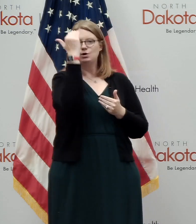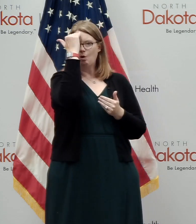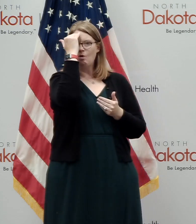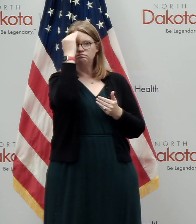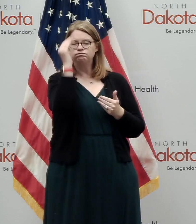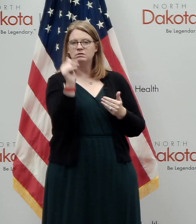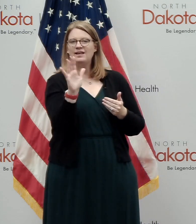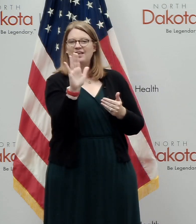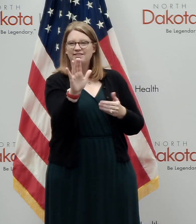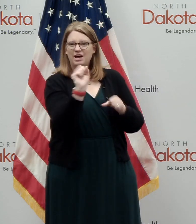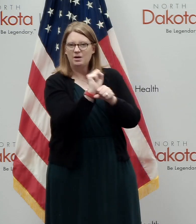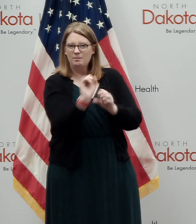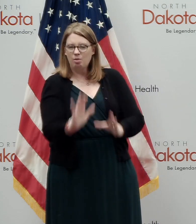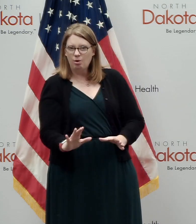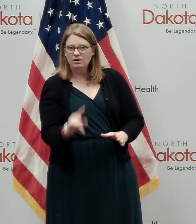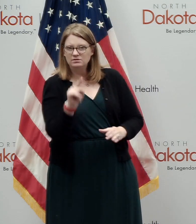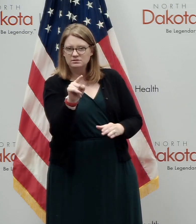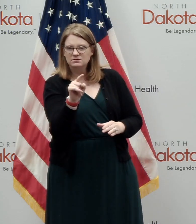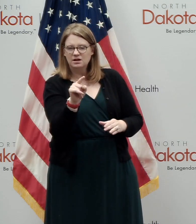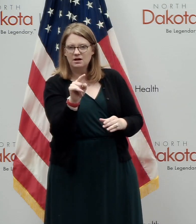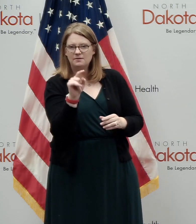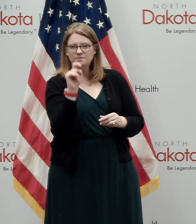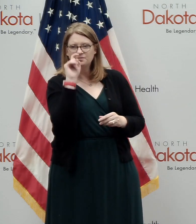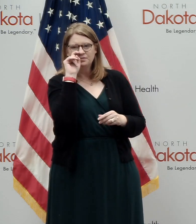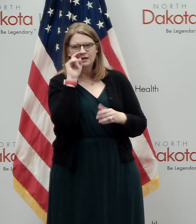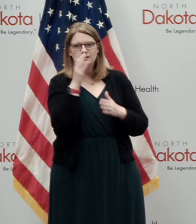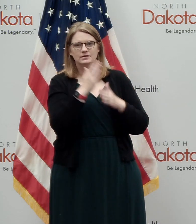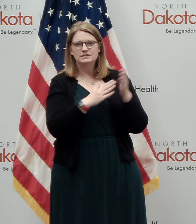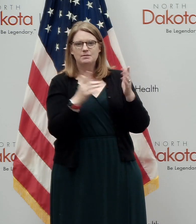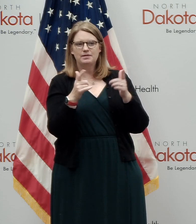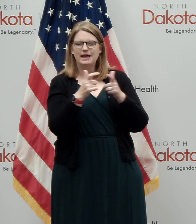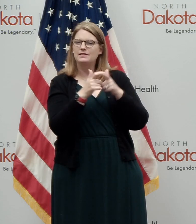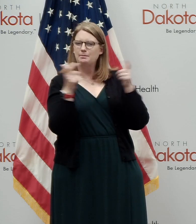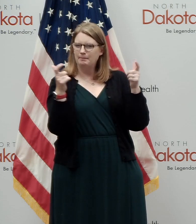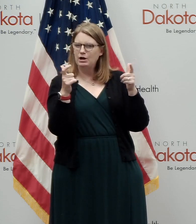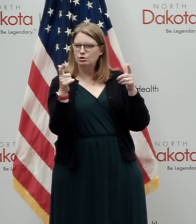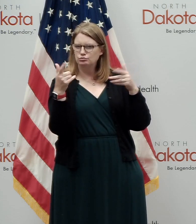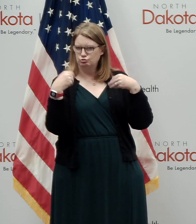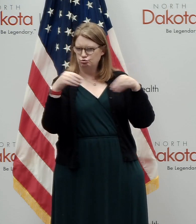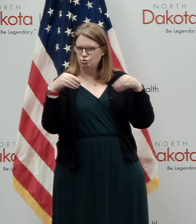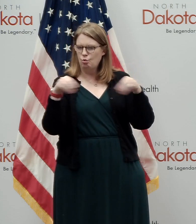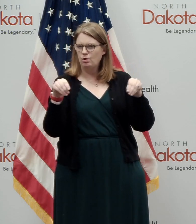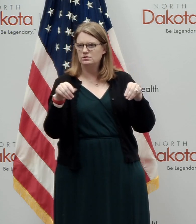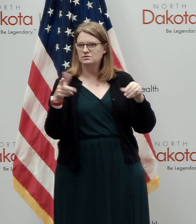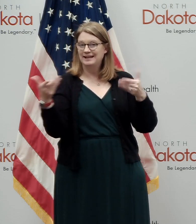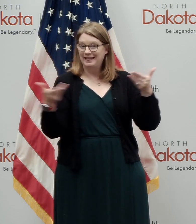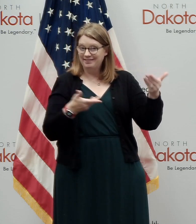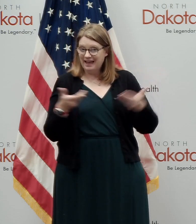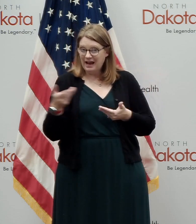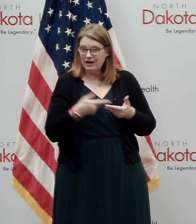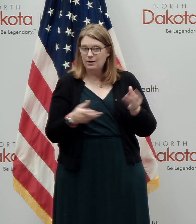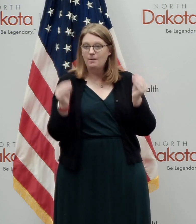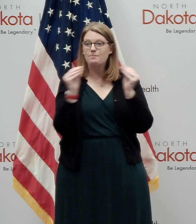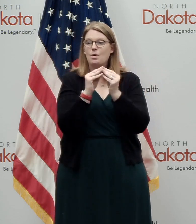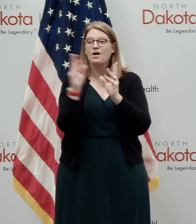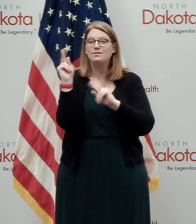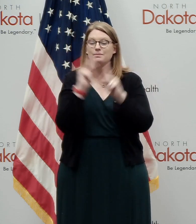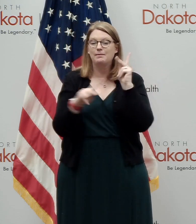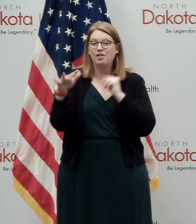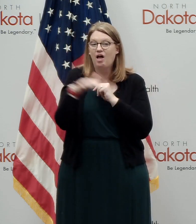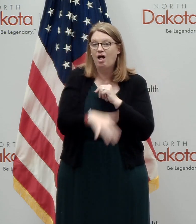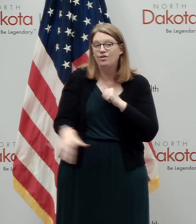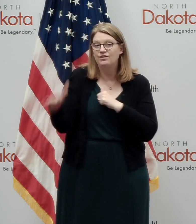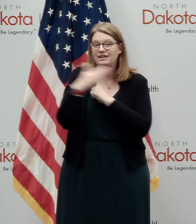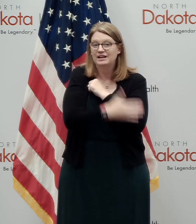as employers, in some cases, some of the big box employers employ more people, uh, nationwide than we have the citizens